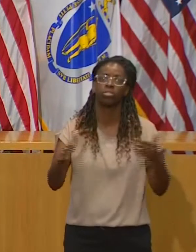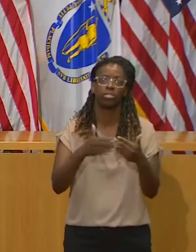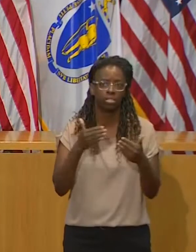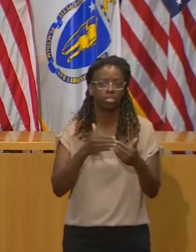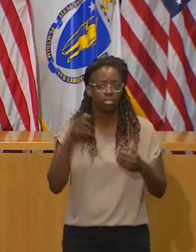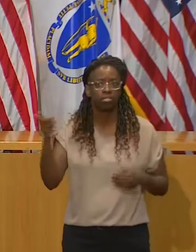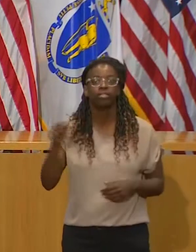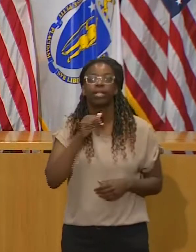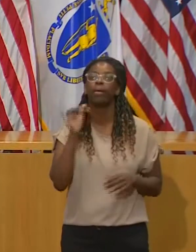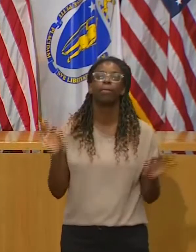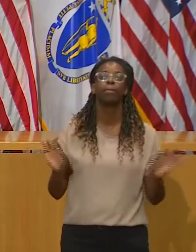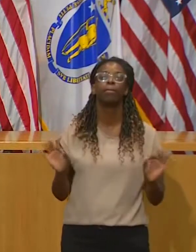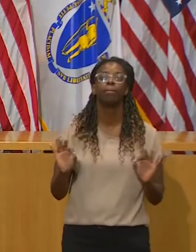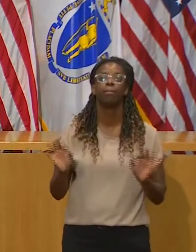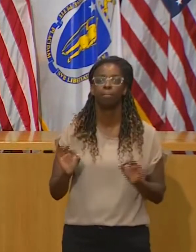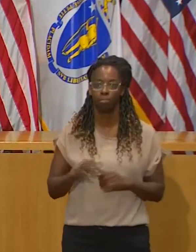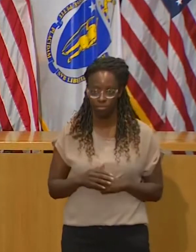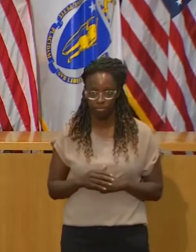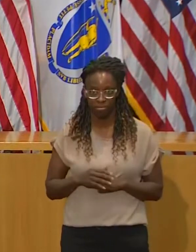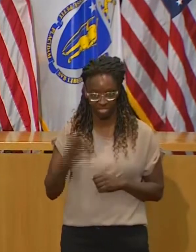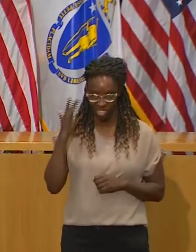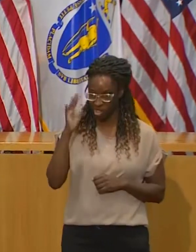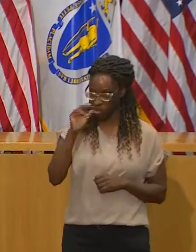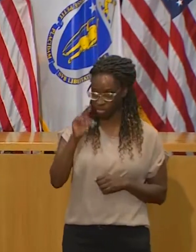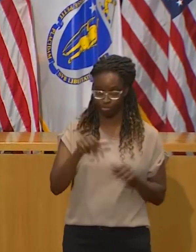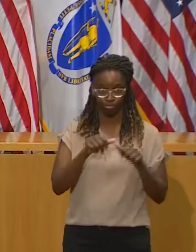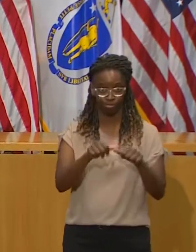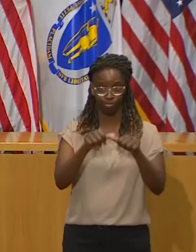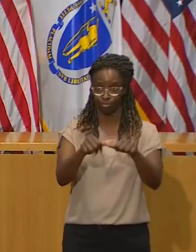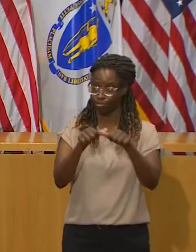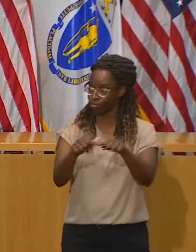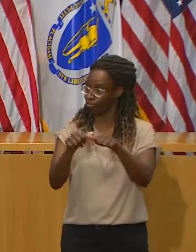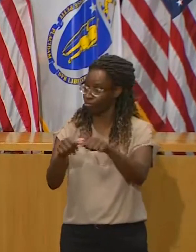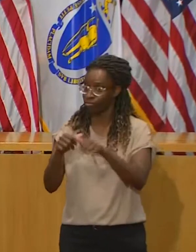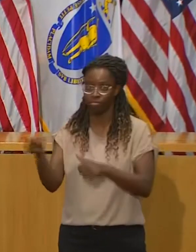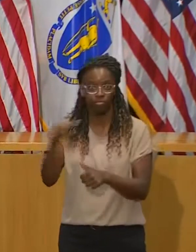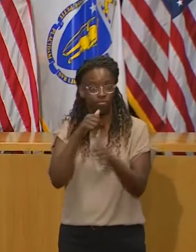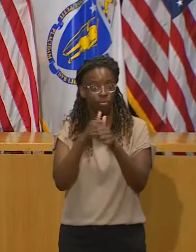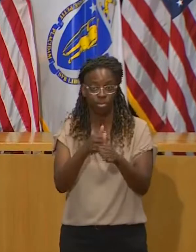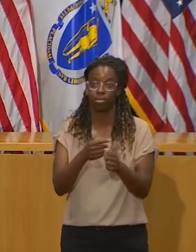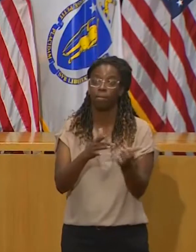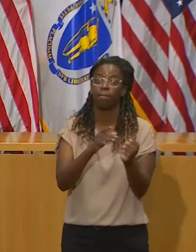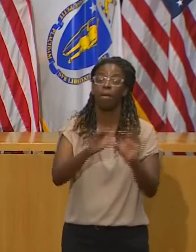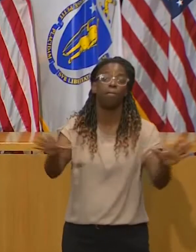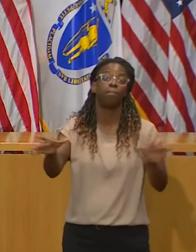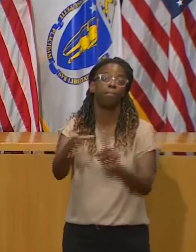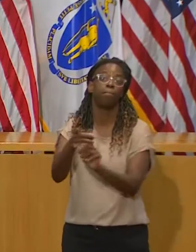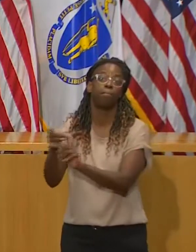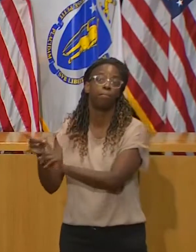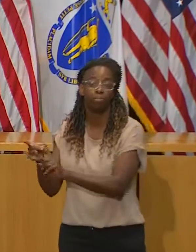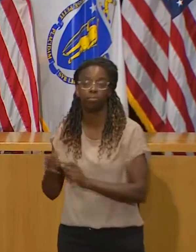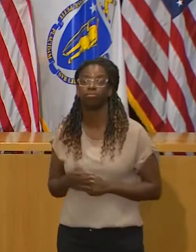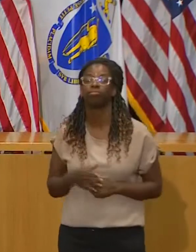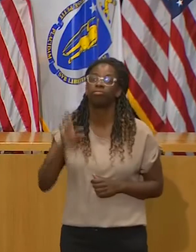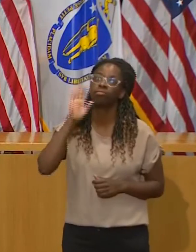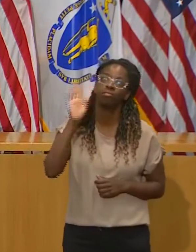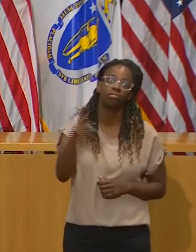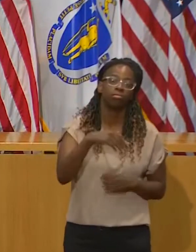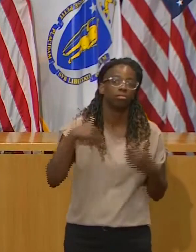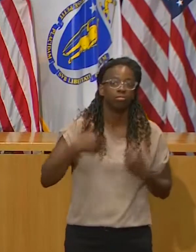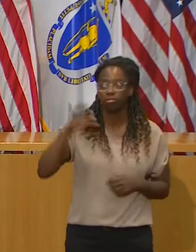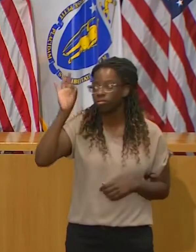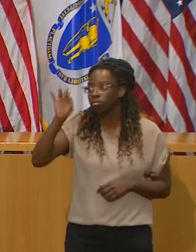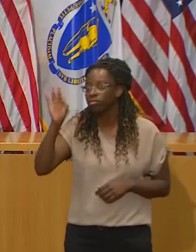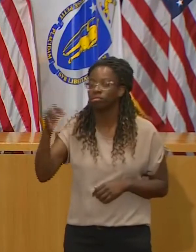That means, although we're probably all pretty tired of it, we have to keep fighting it with the tools and the policies